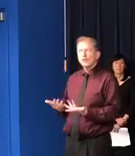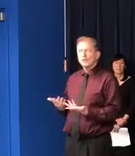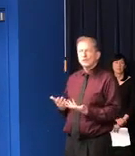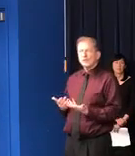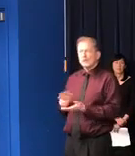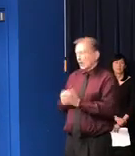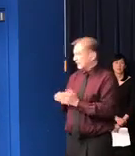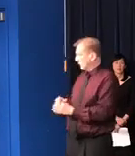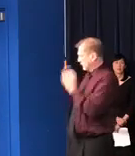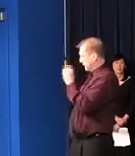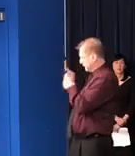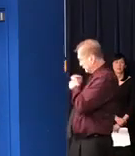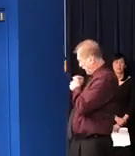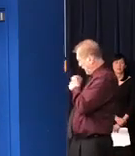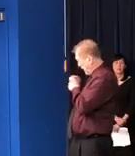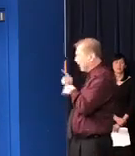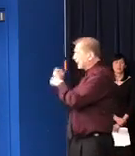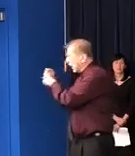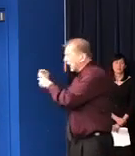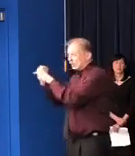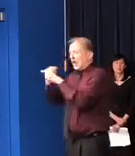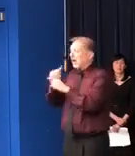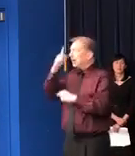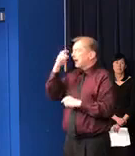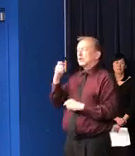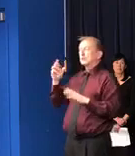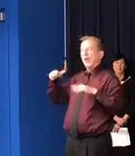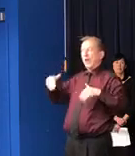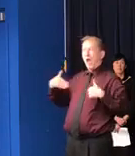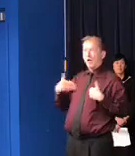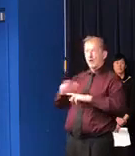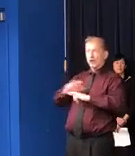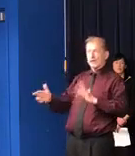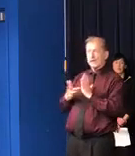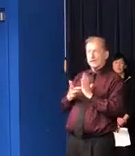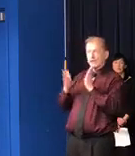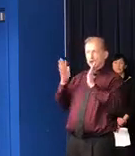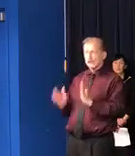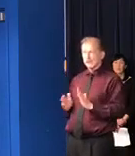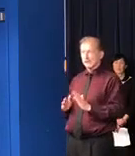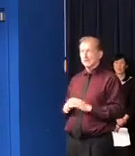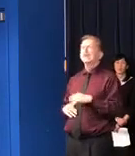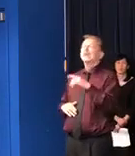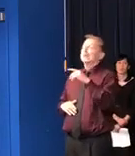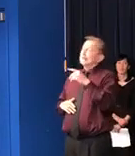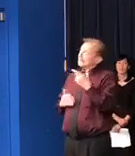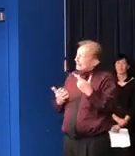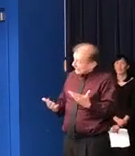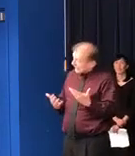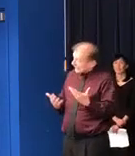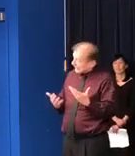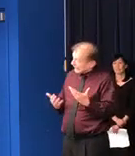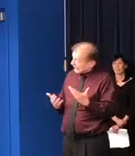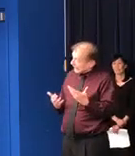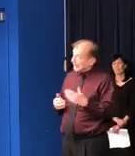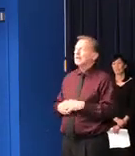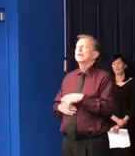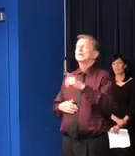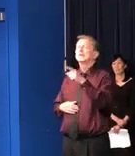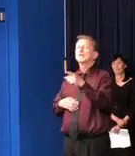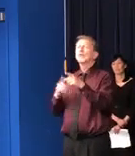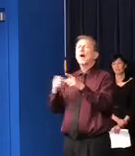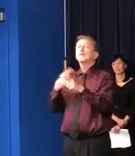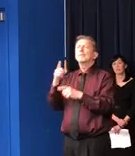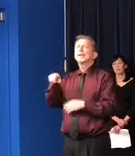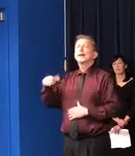short supply, too, because who knew we would need this many lab technicians? I'm sorry, but you asked another question. I wanted to make this point. Oh,